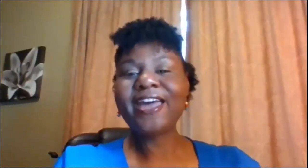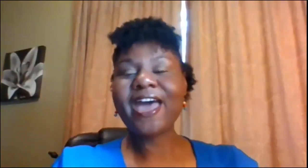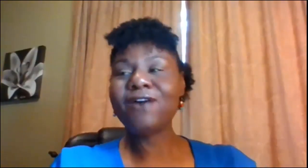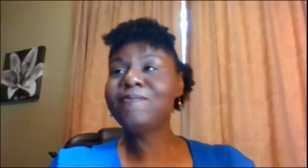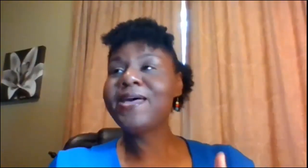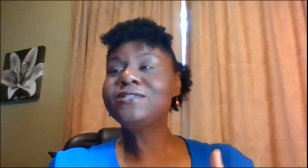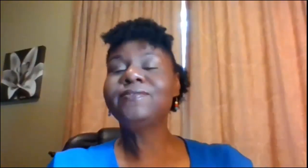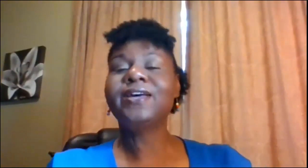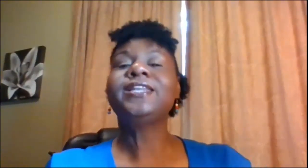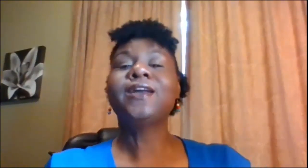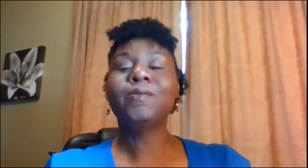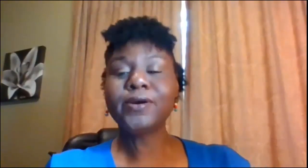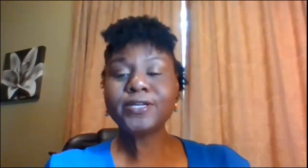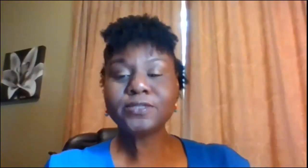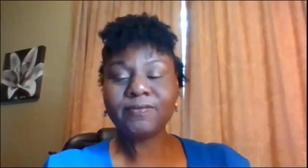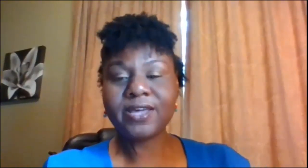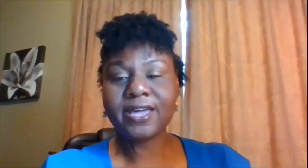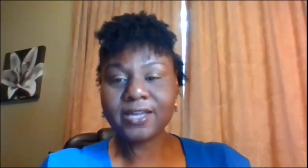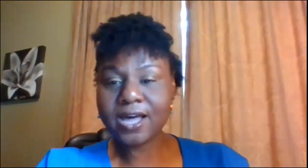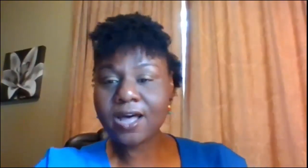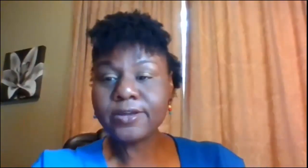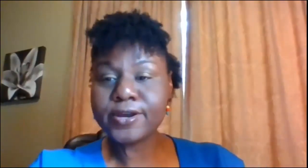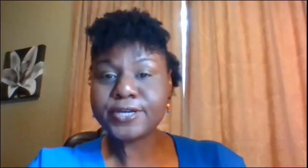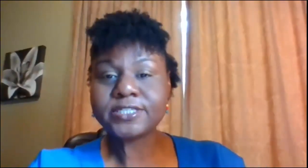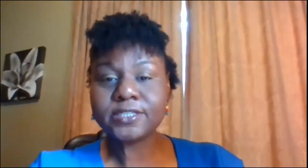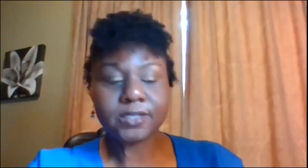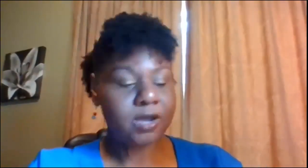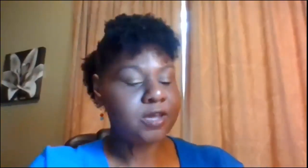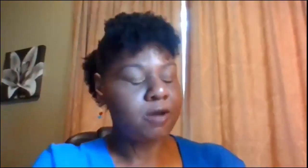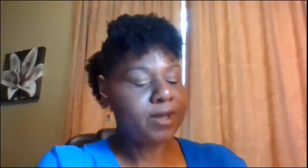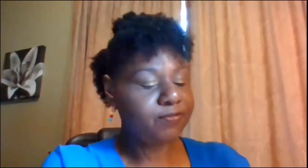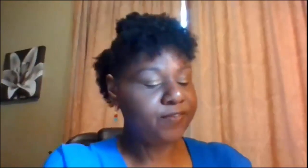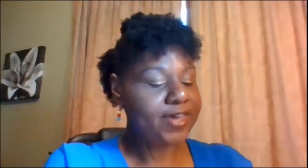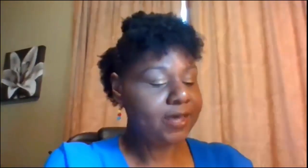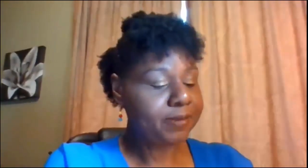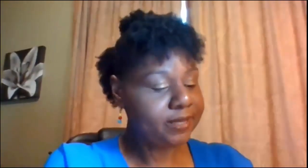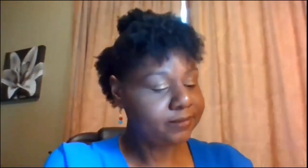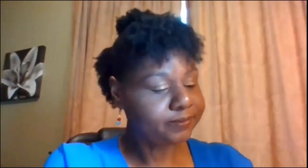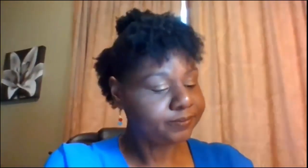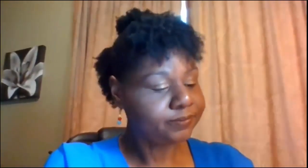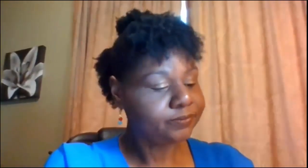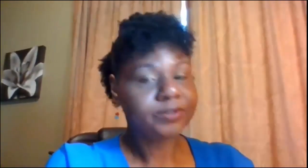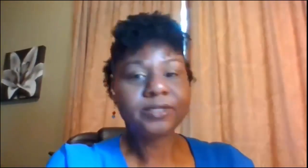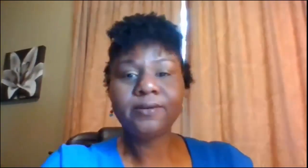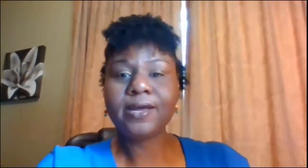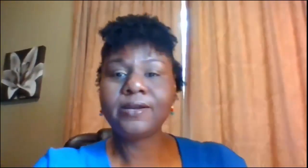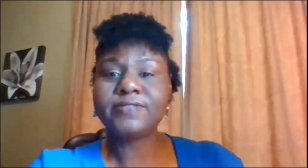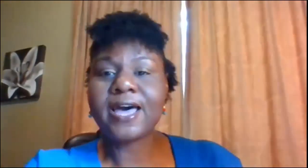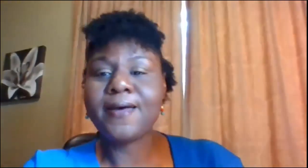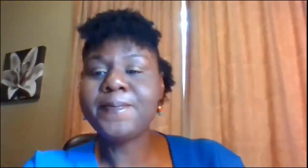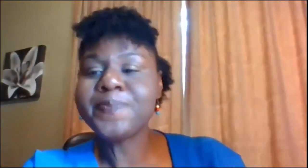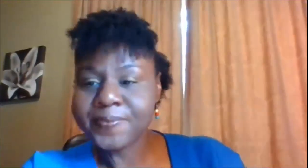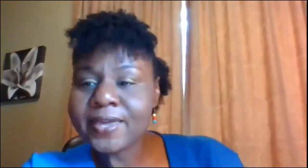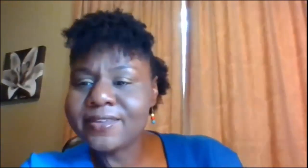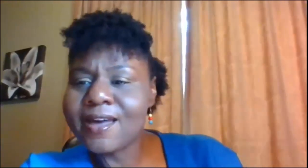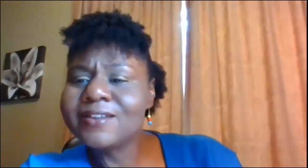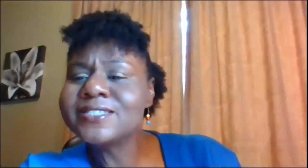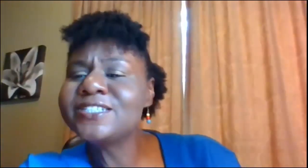alphabets we've done numbers we've done colors are y'all ready for family we've got enough time y'all are such